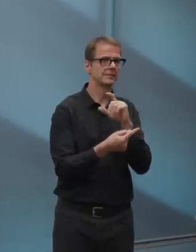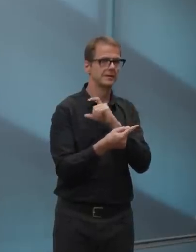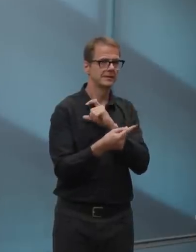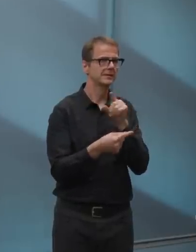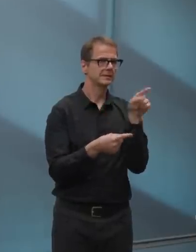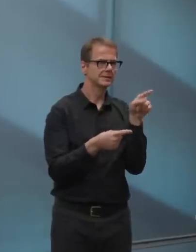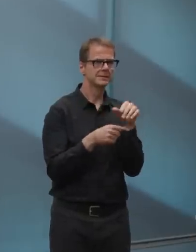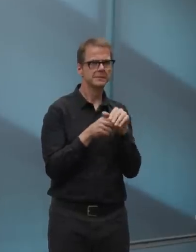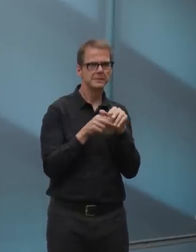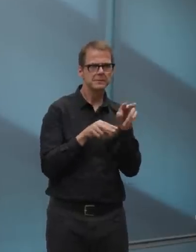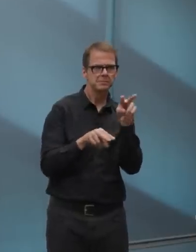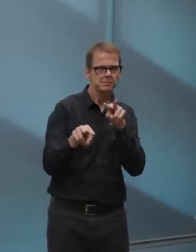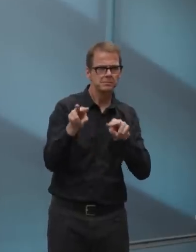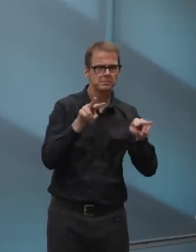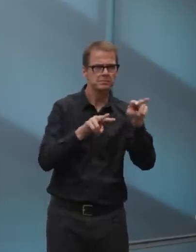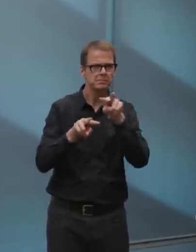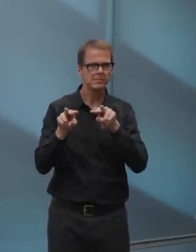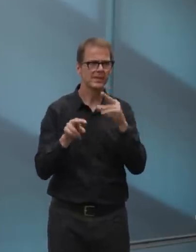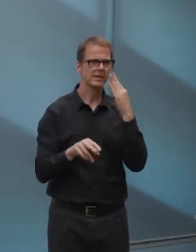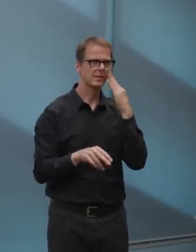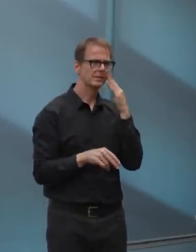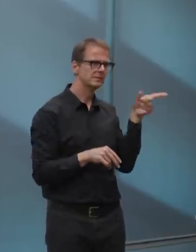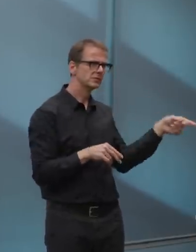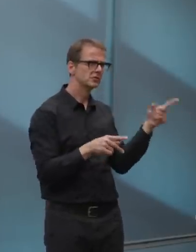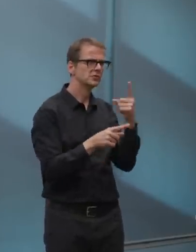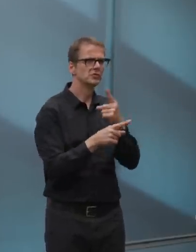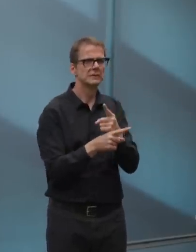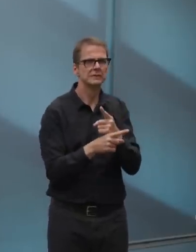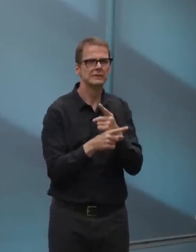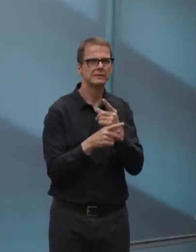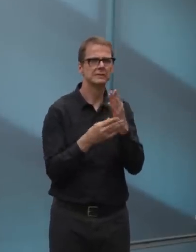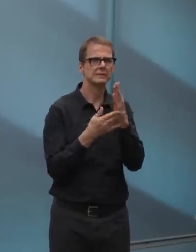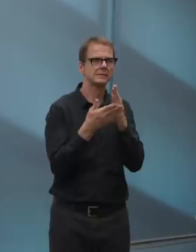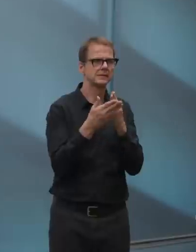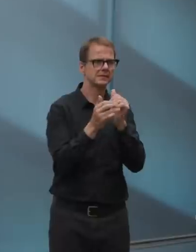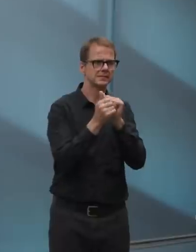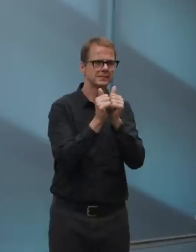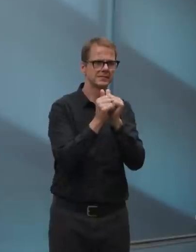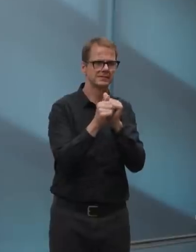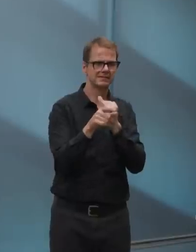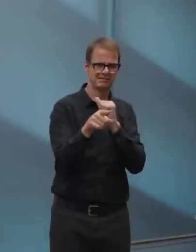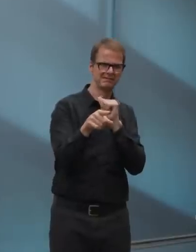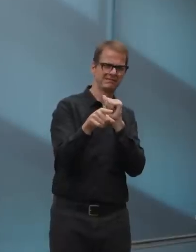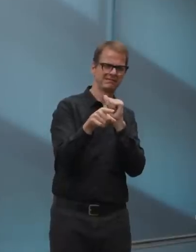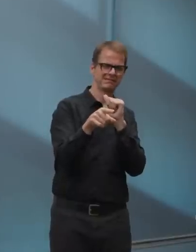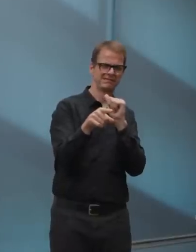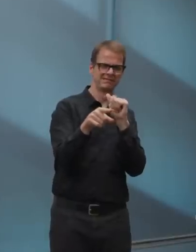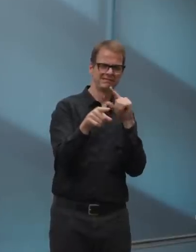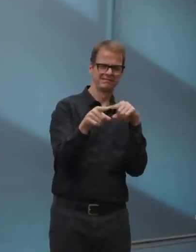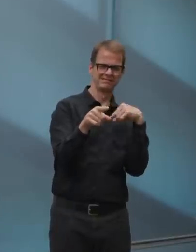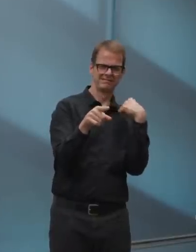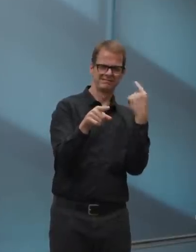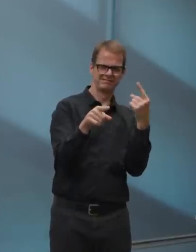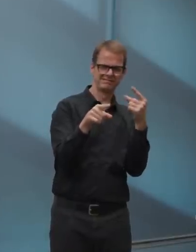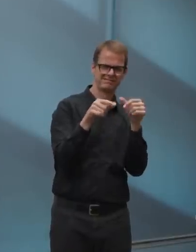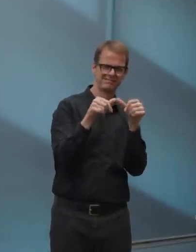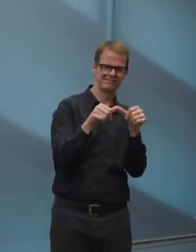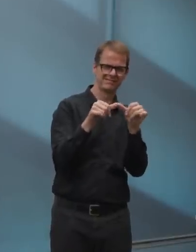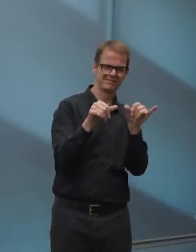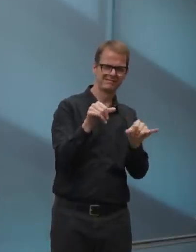taking place and they use the measures of educate, warn and fine. Um, but it is, uh, it does require,